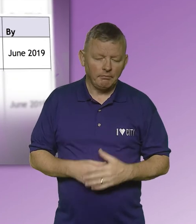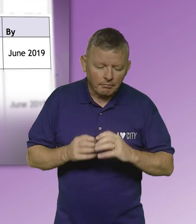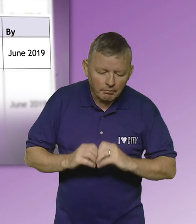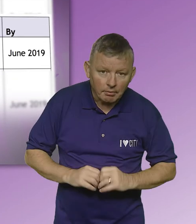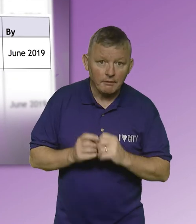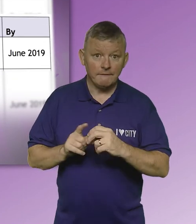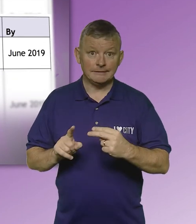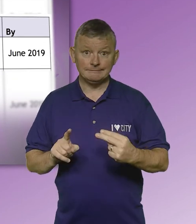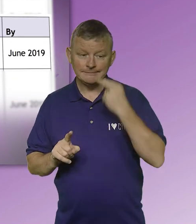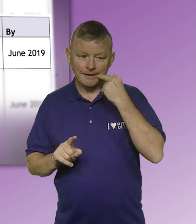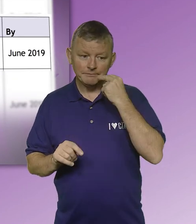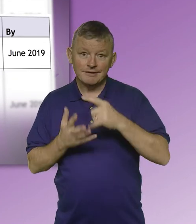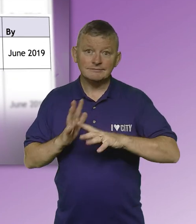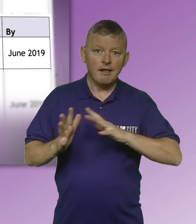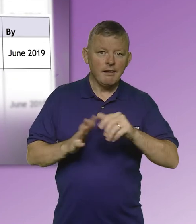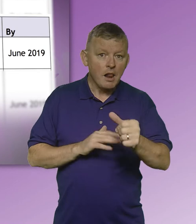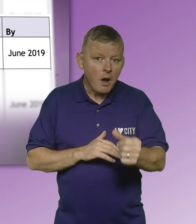Develop Lil Pu types Library February 2018